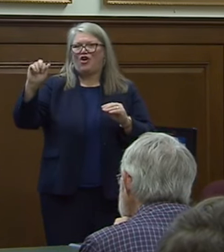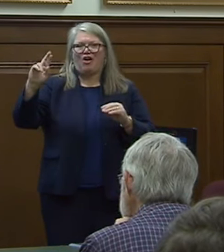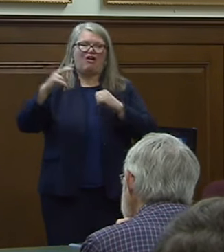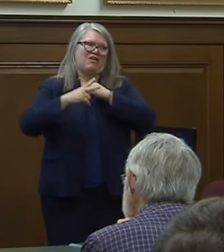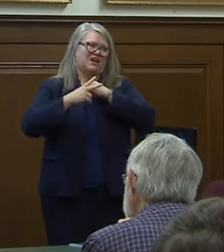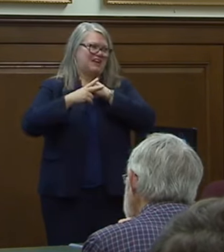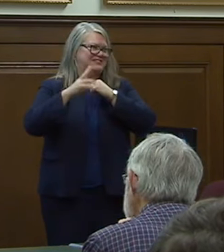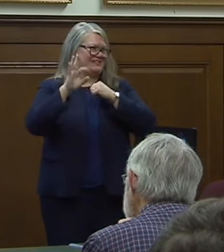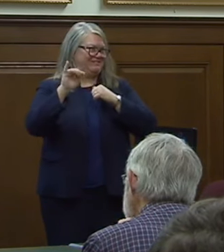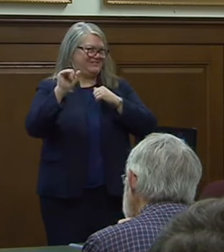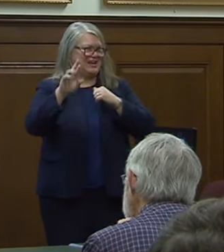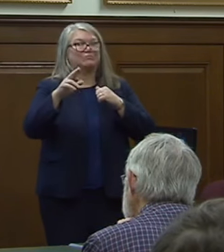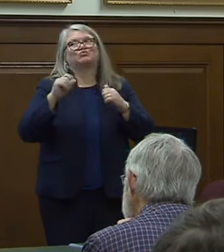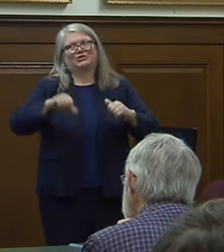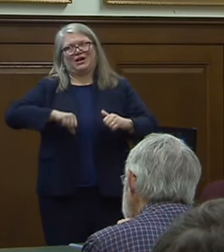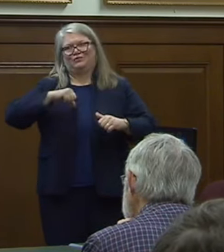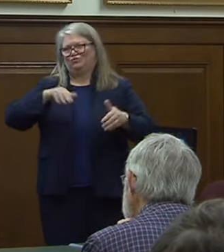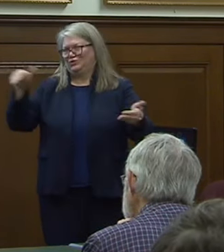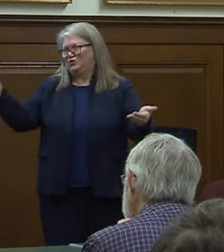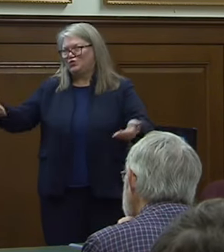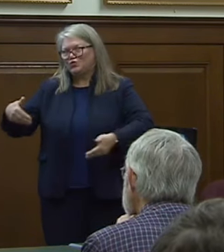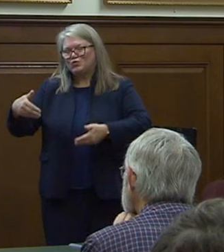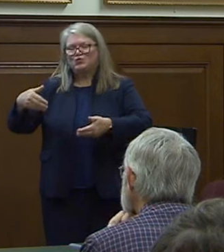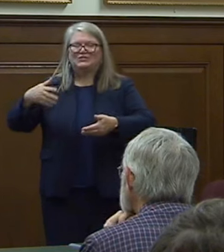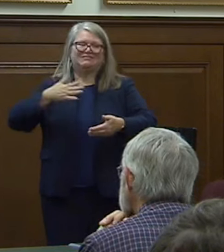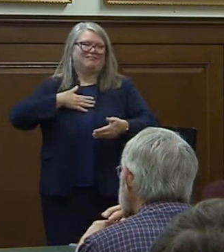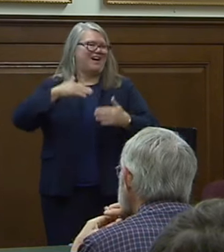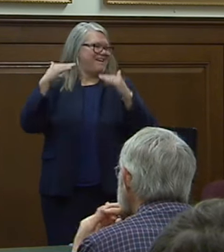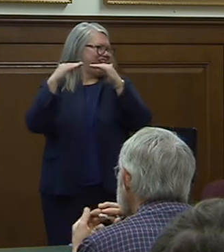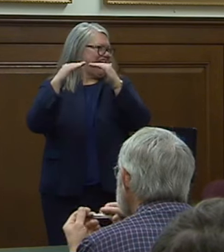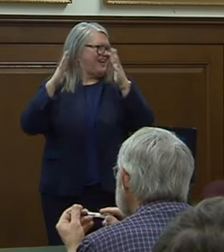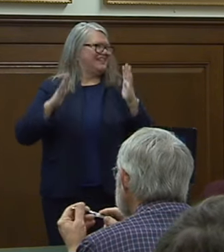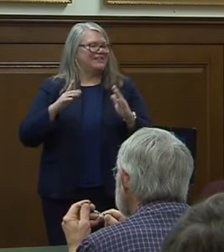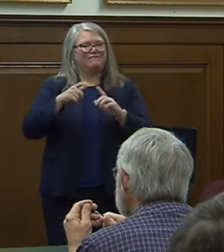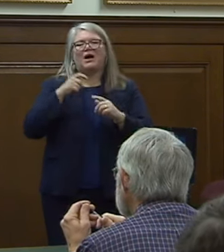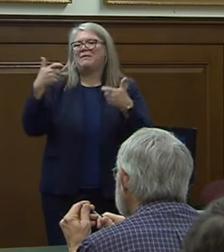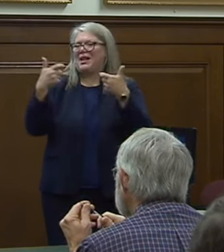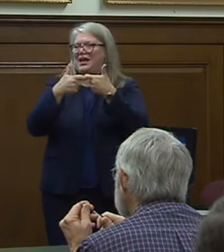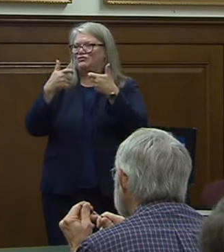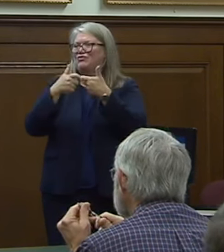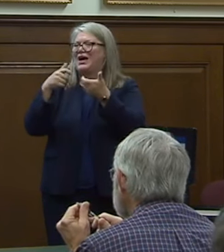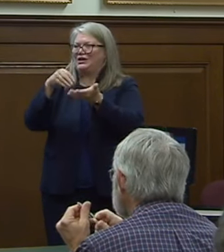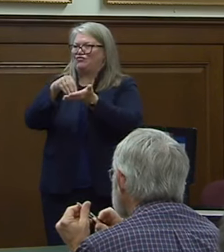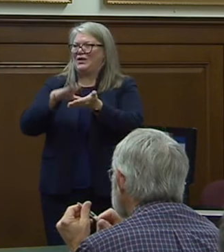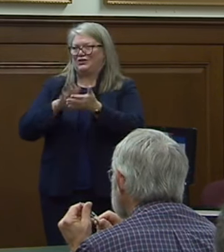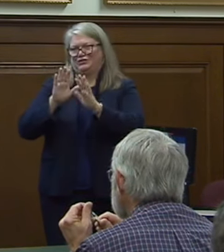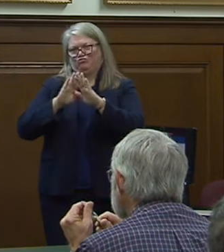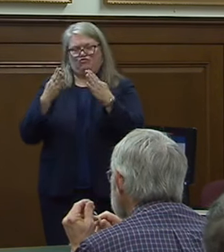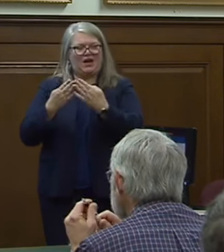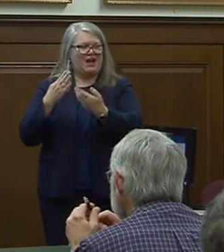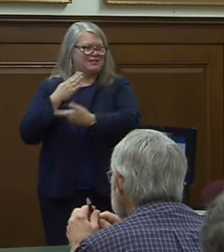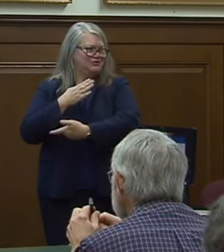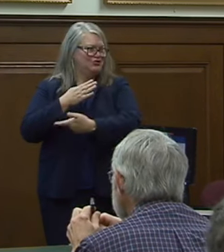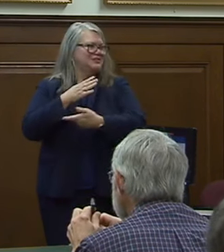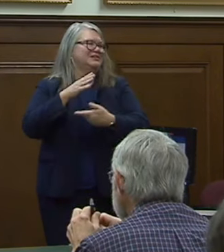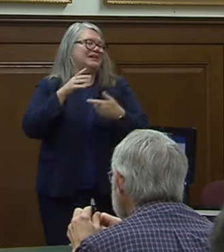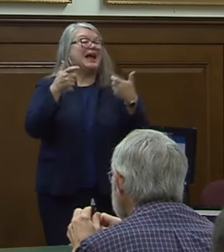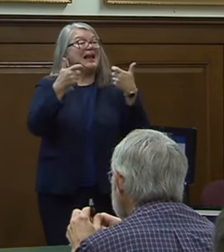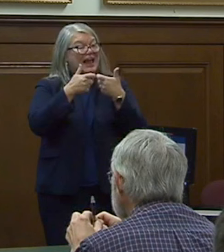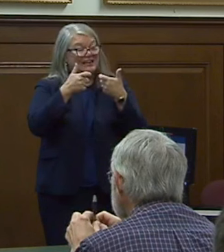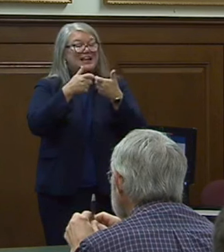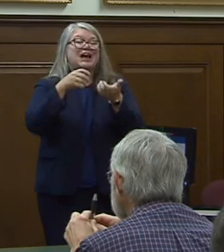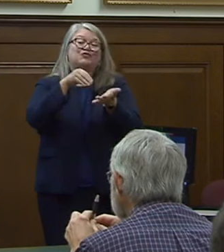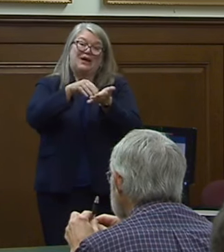i'm very proud to introduce my colleague from the electronic records branch the electronic